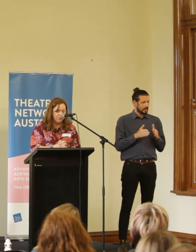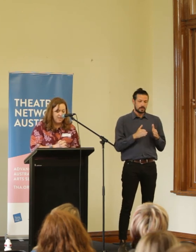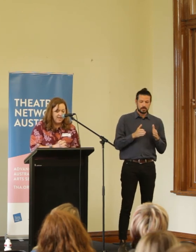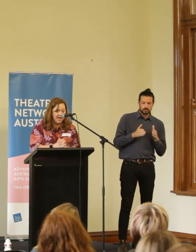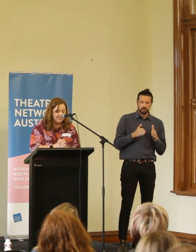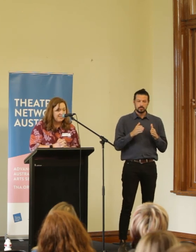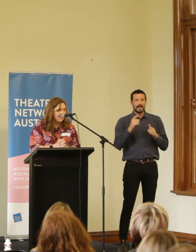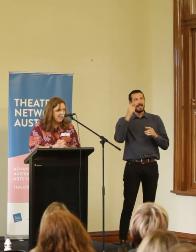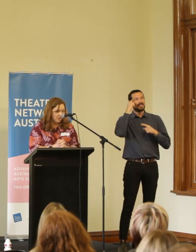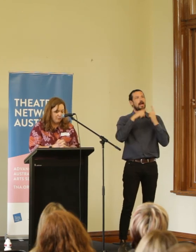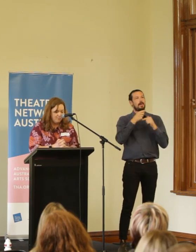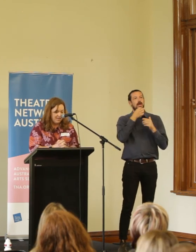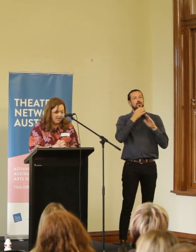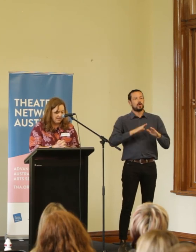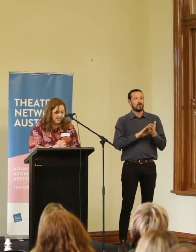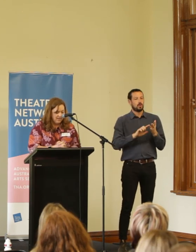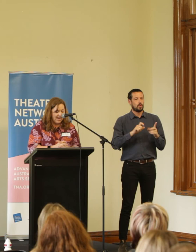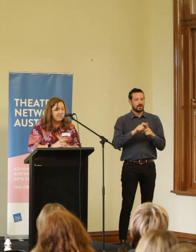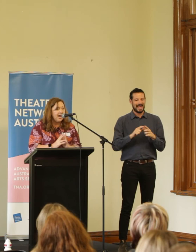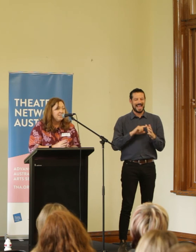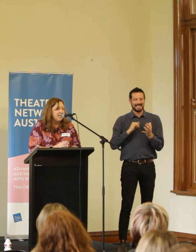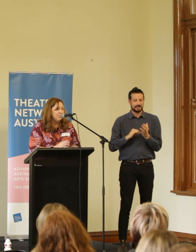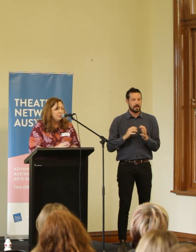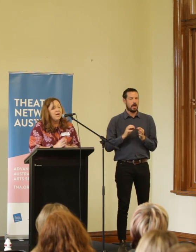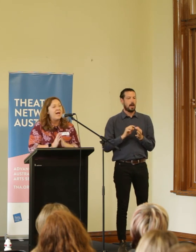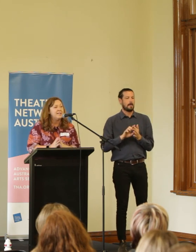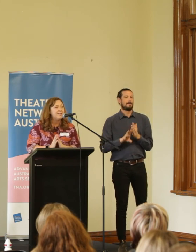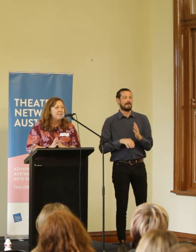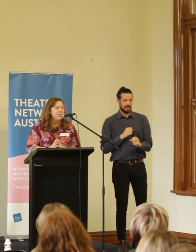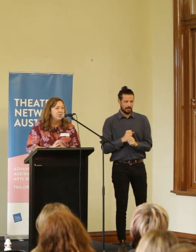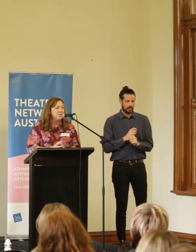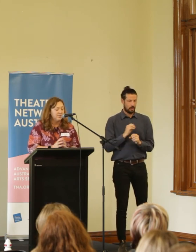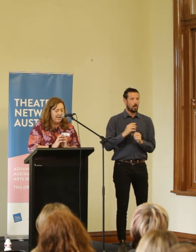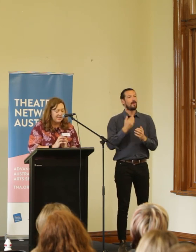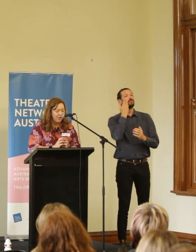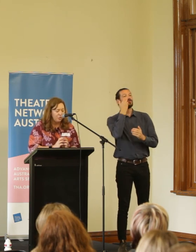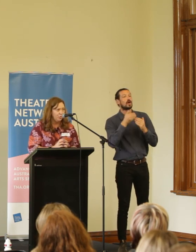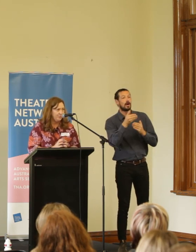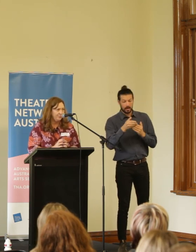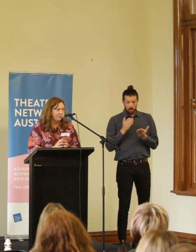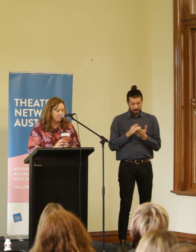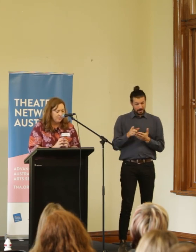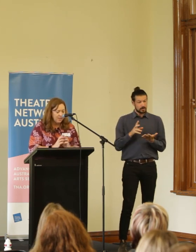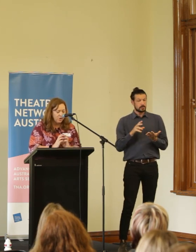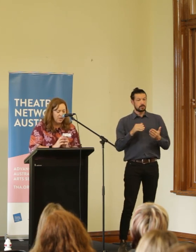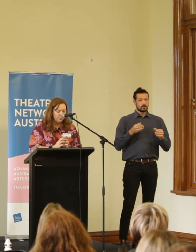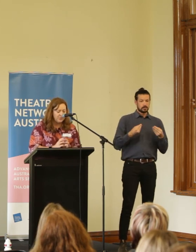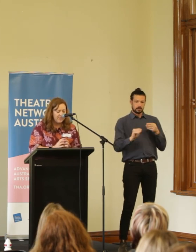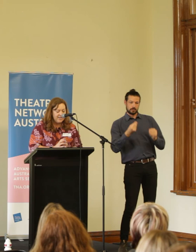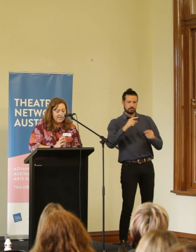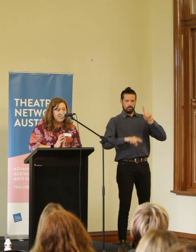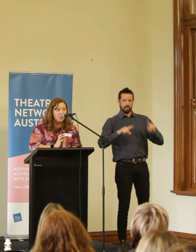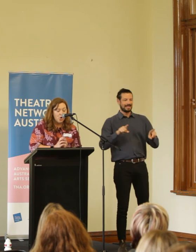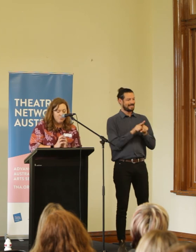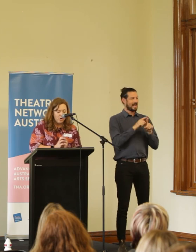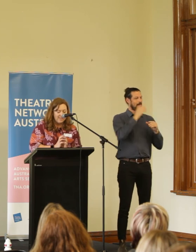childhood as a state of being, as unstable and contingent as adulthood. Childhood